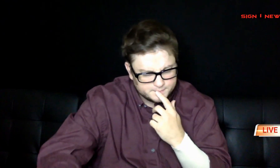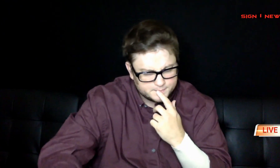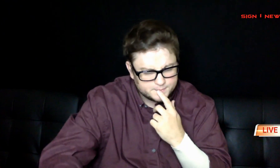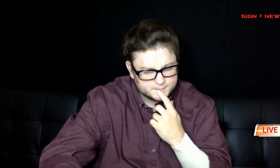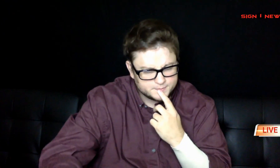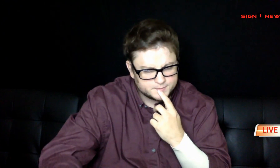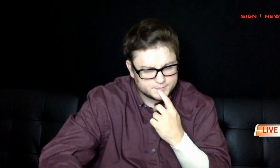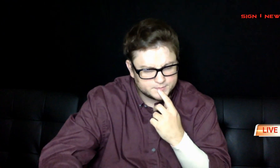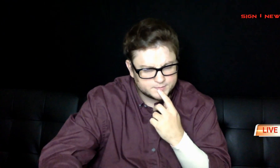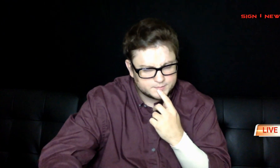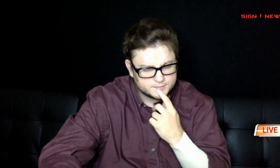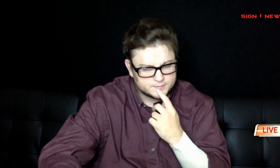see what's happening in the news today.